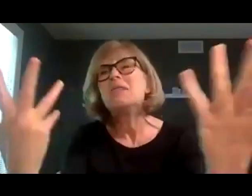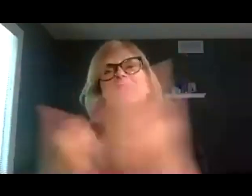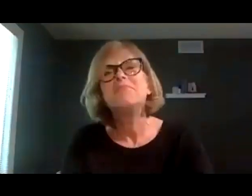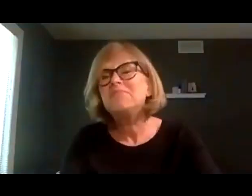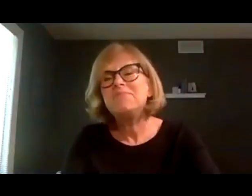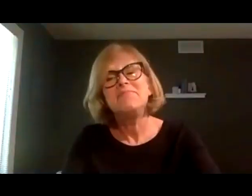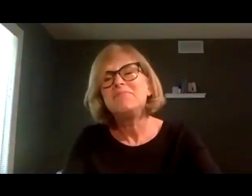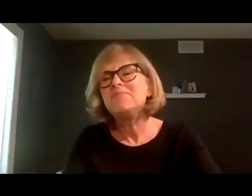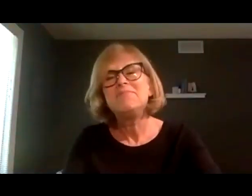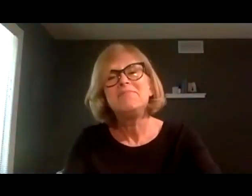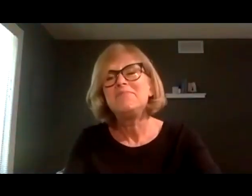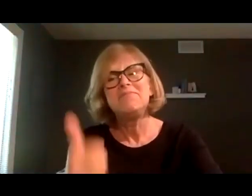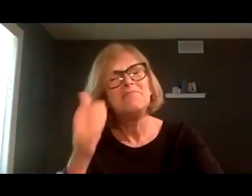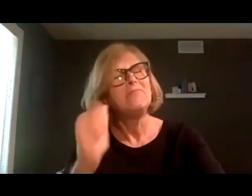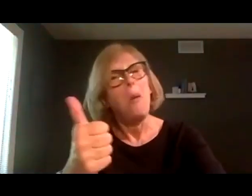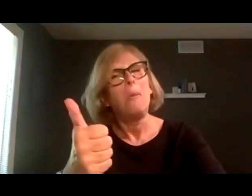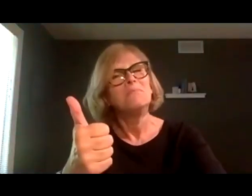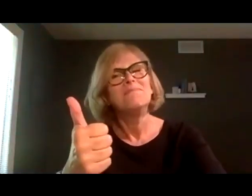okay